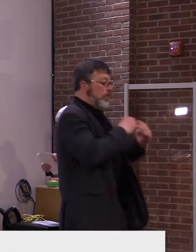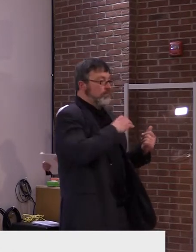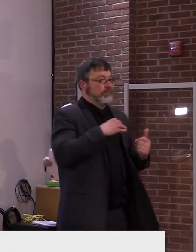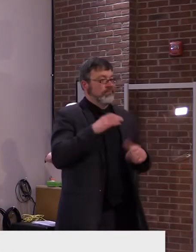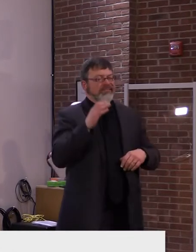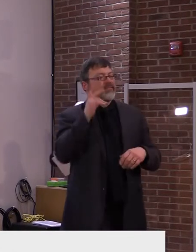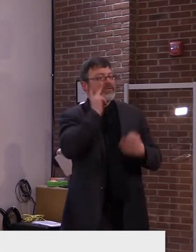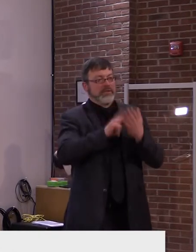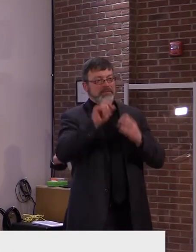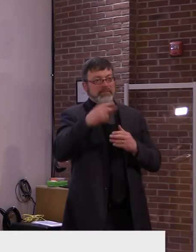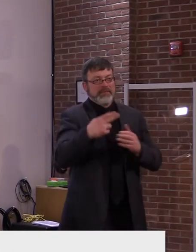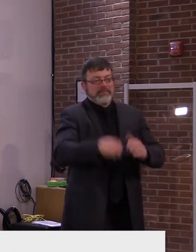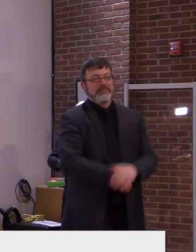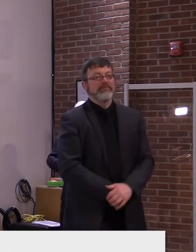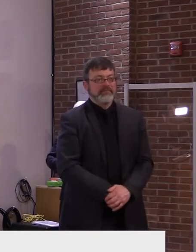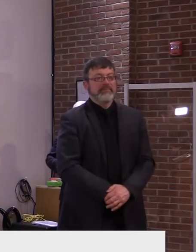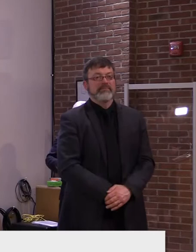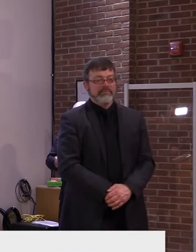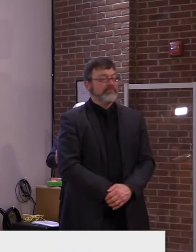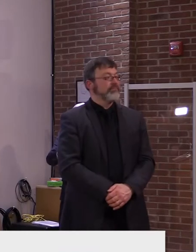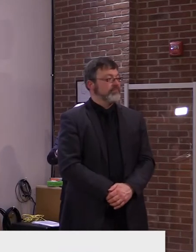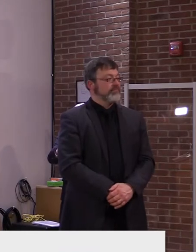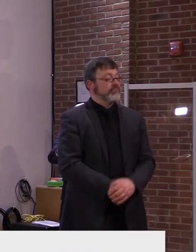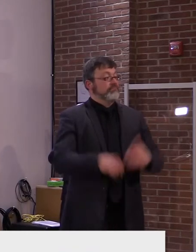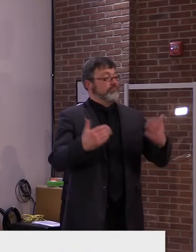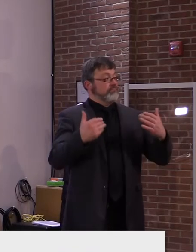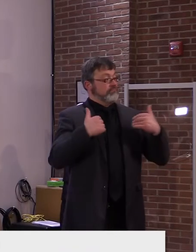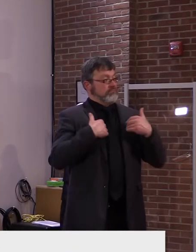Today, we're reporting 97 cases.